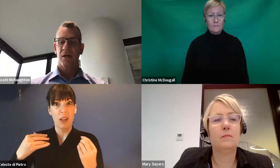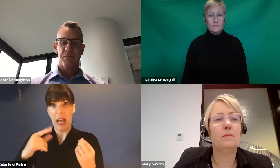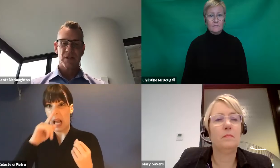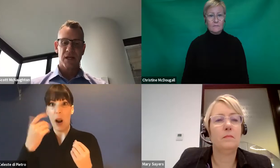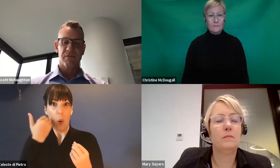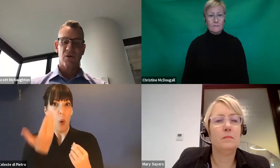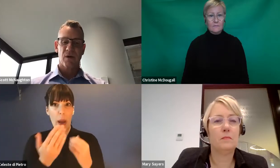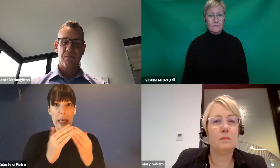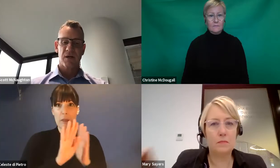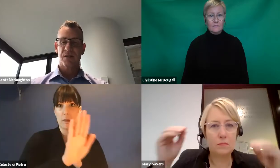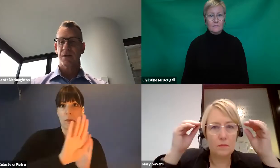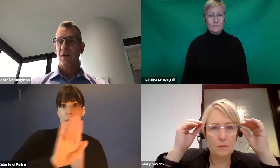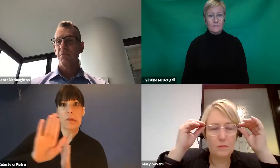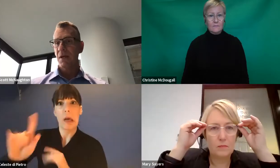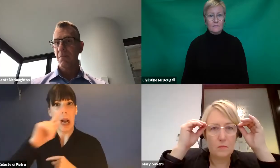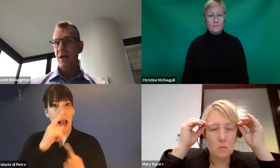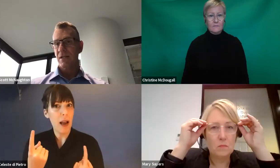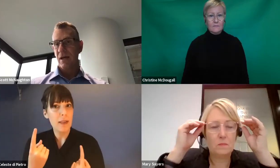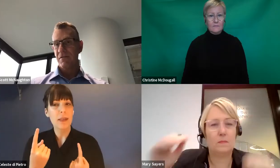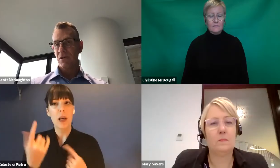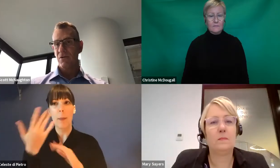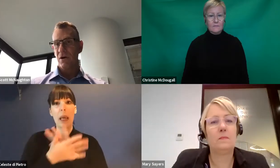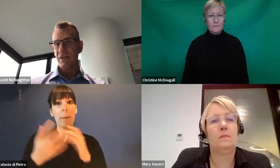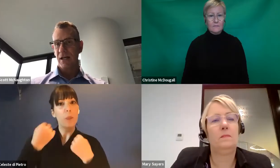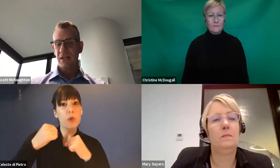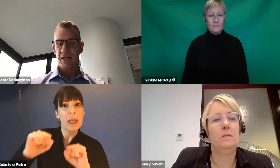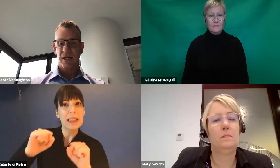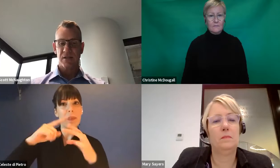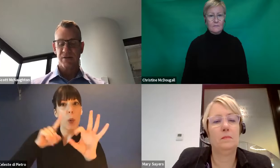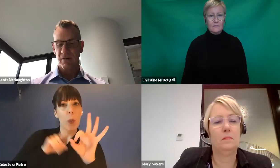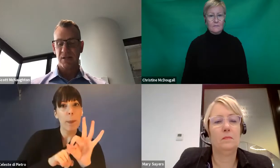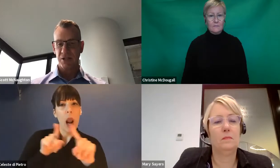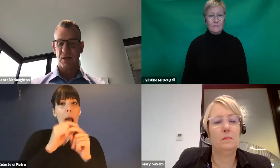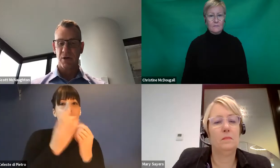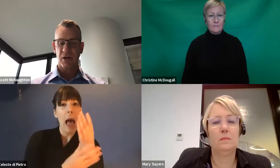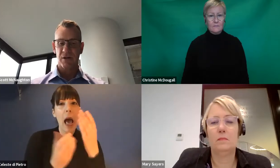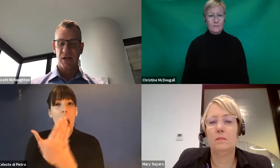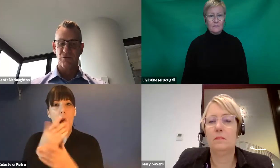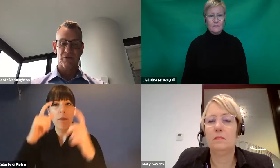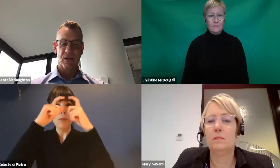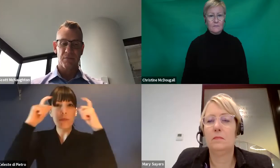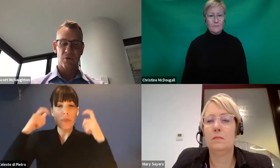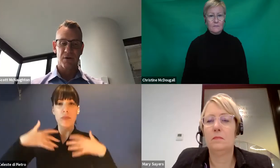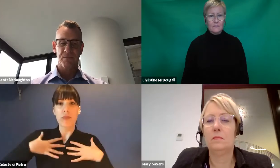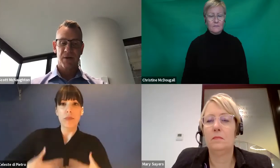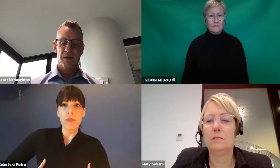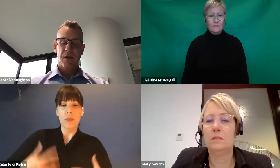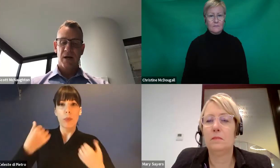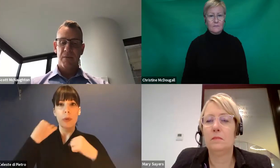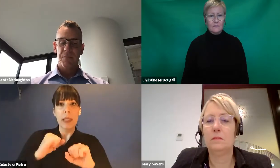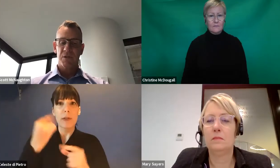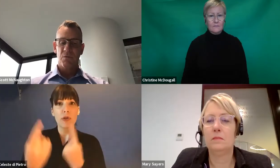cleanliness, protective equipment, minimising that physical contact and unnecessary touching the body contact, really, really important.